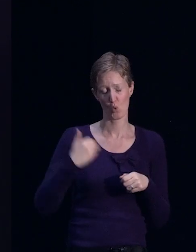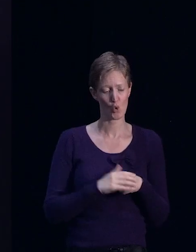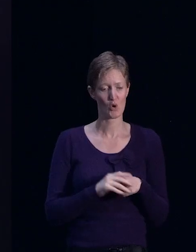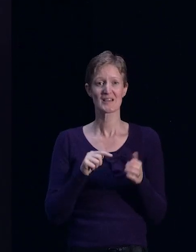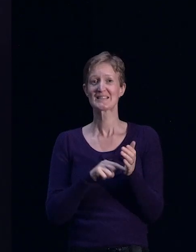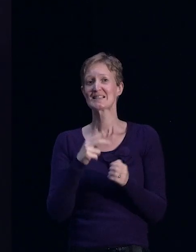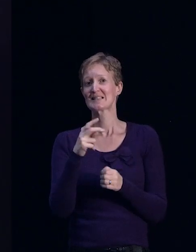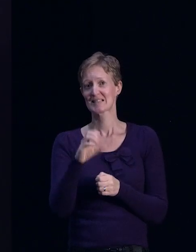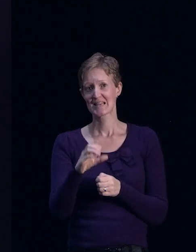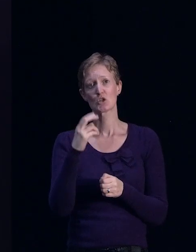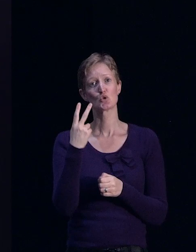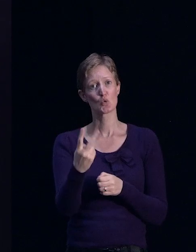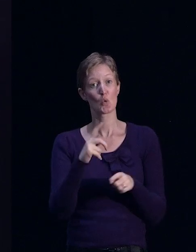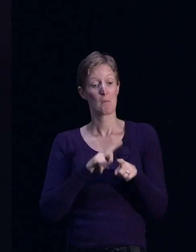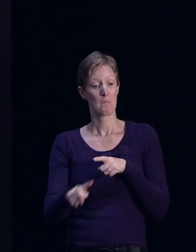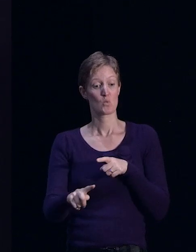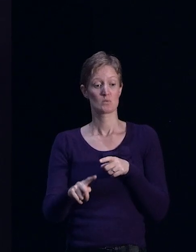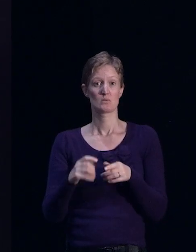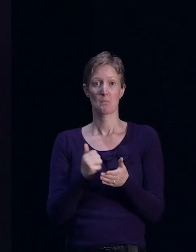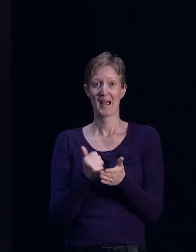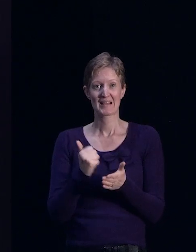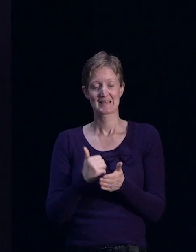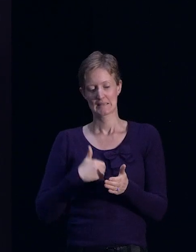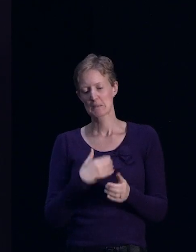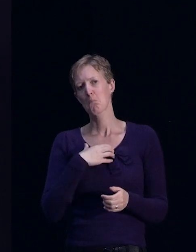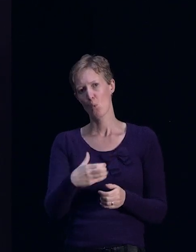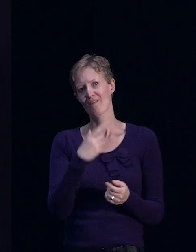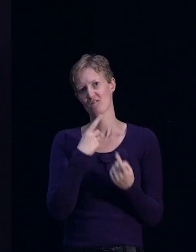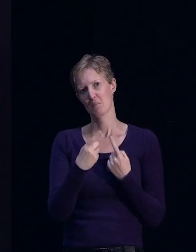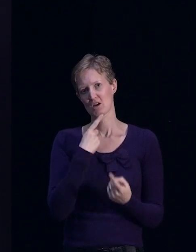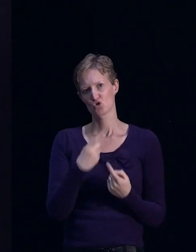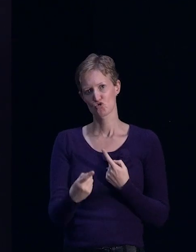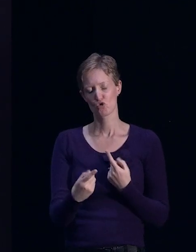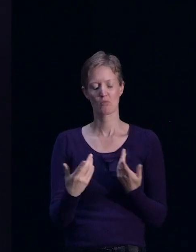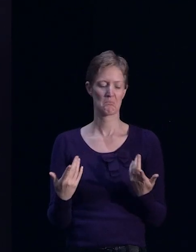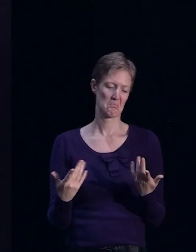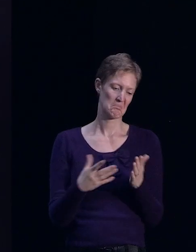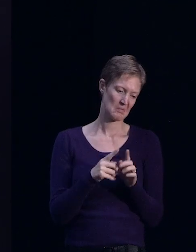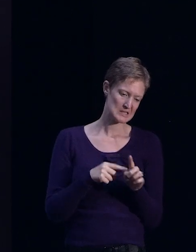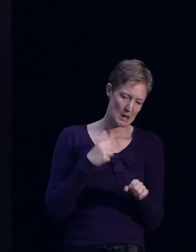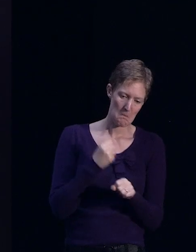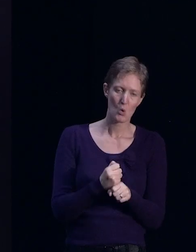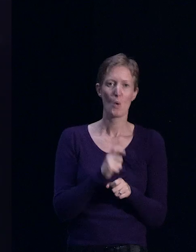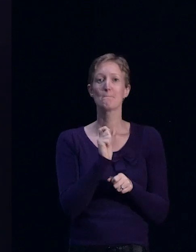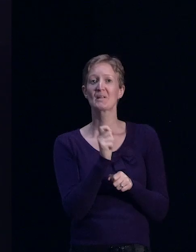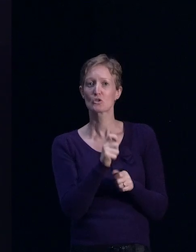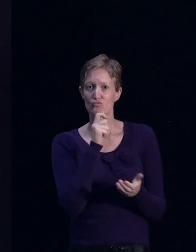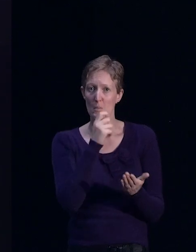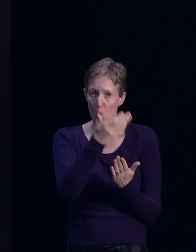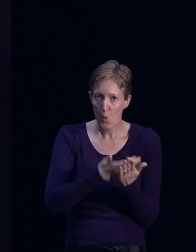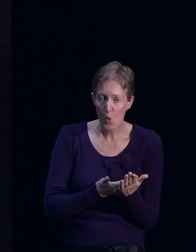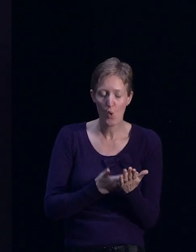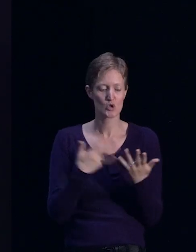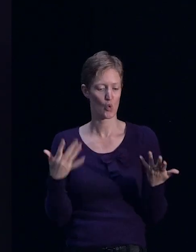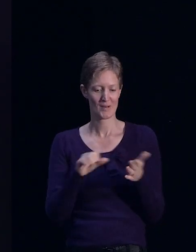require slightly more information. That information may stem to a builder's report or some assessment of the damage, whether that's an